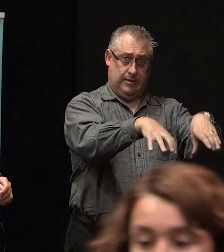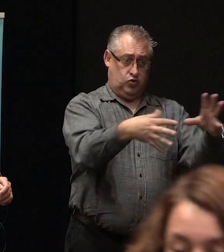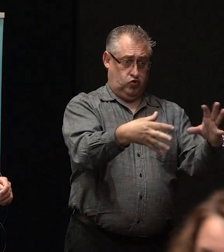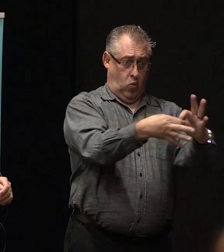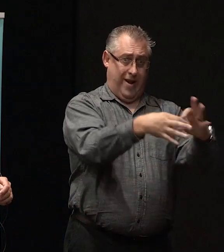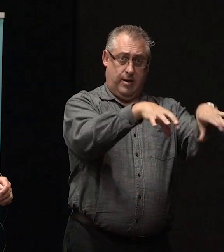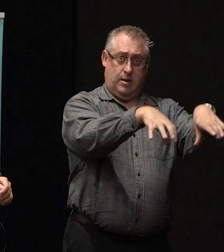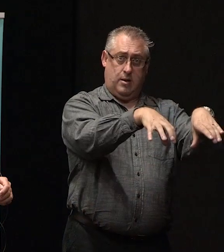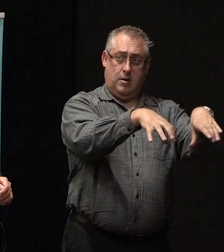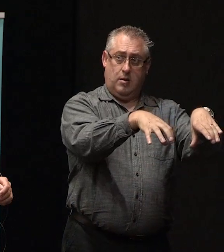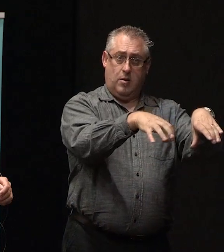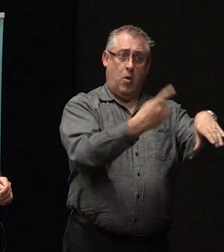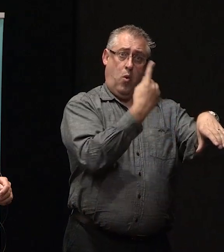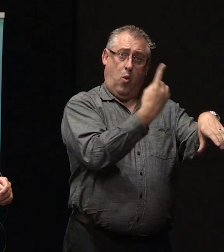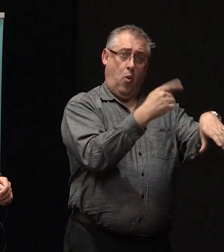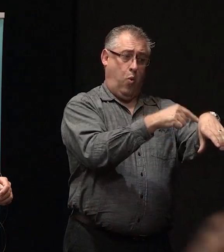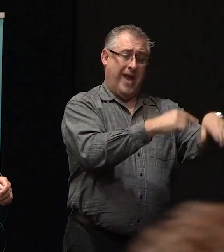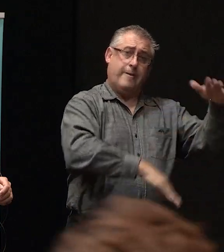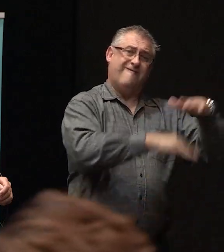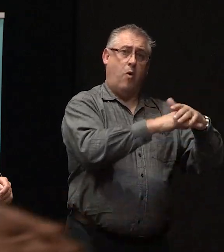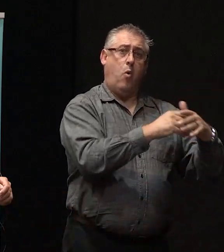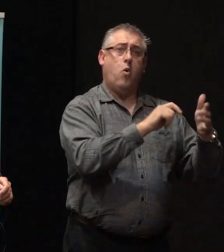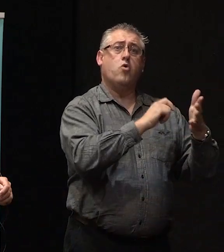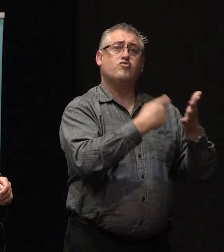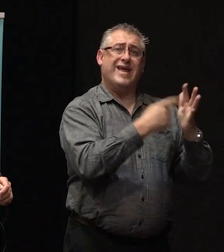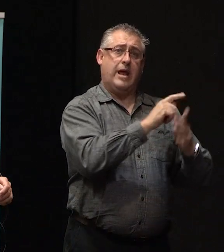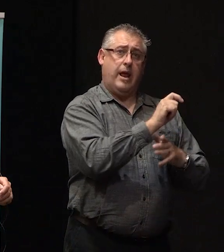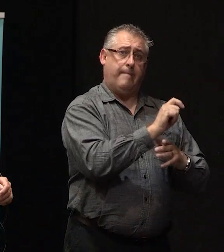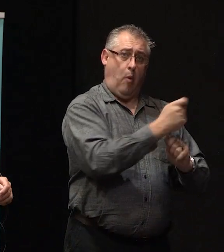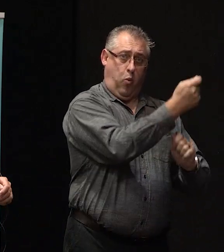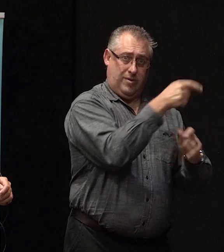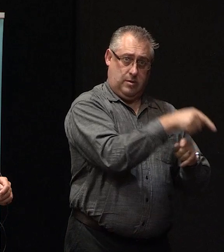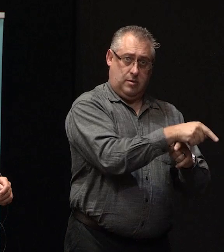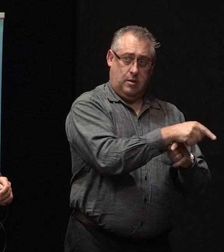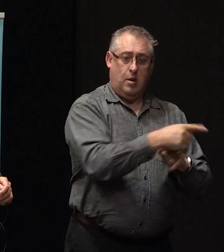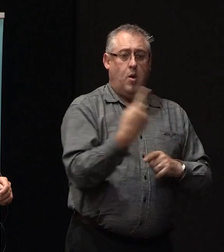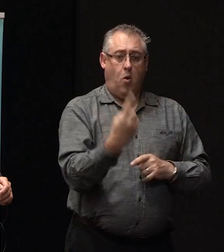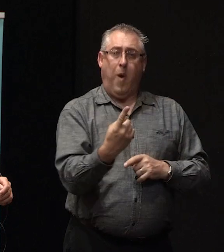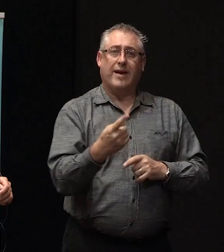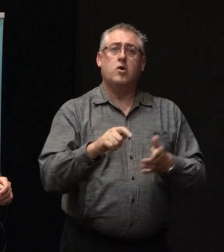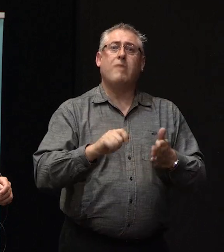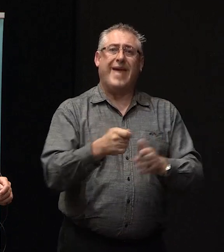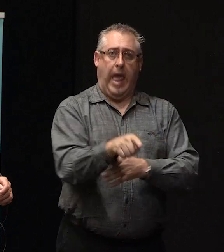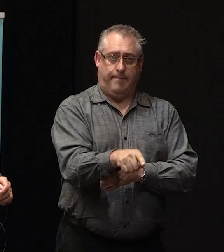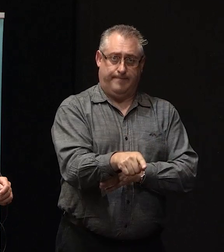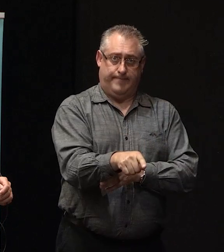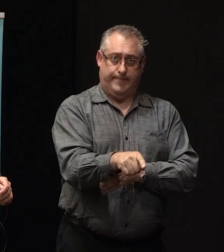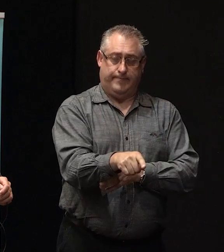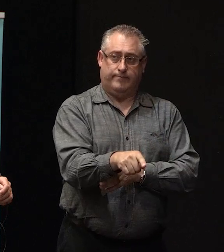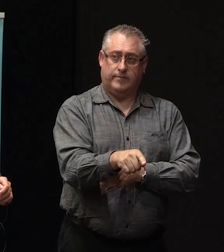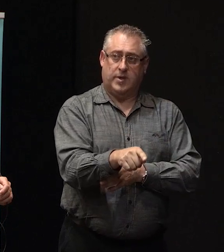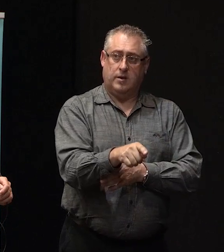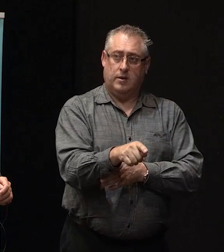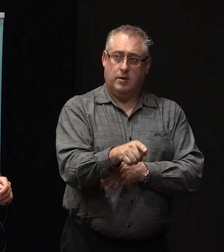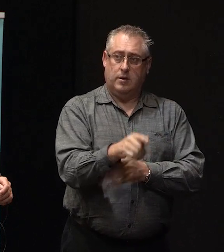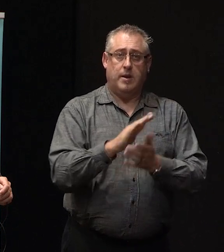and one is declared a full rebuild, and one is declared a repair, that an independent